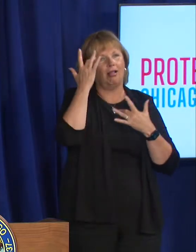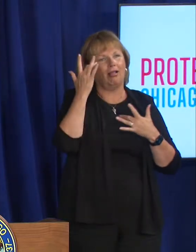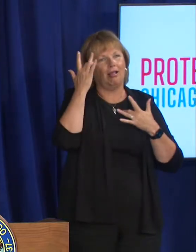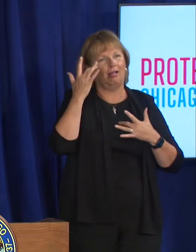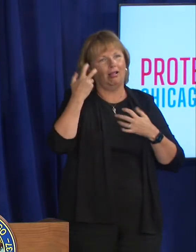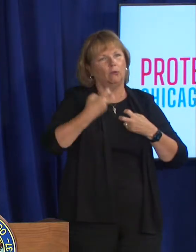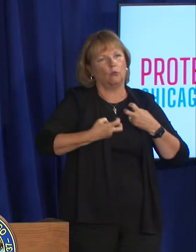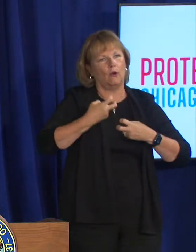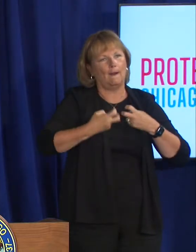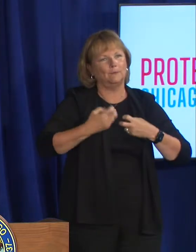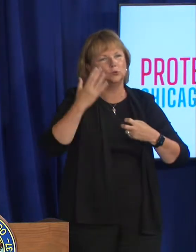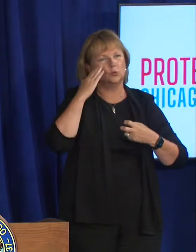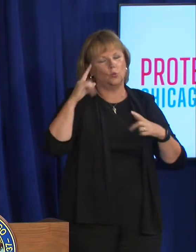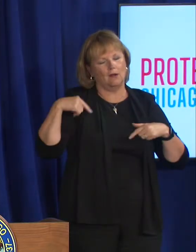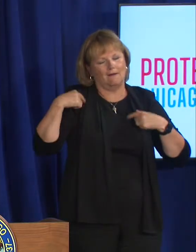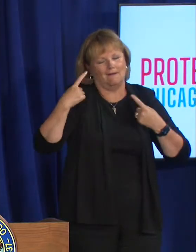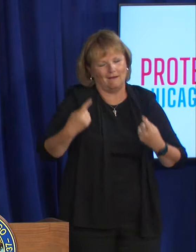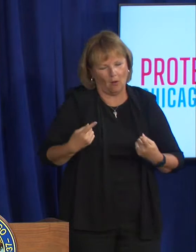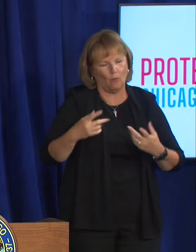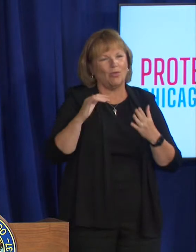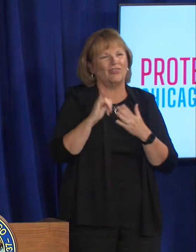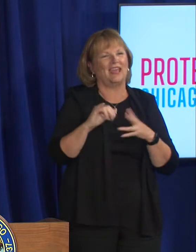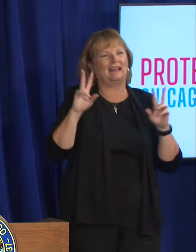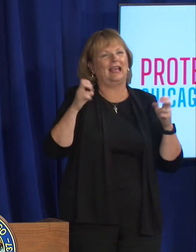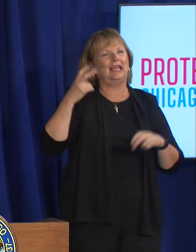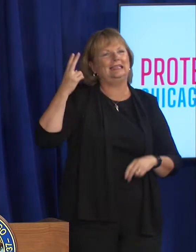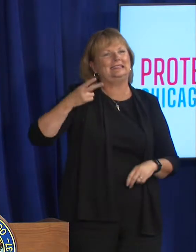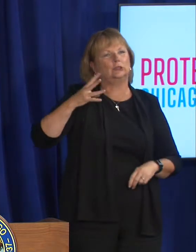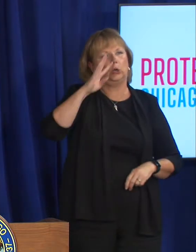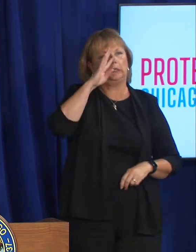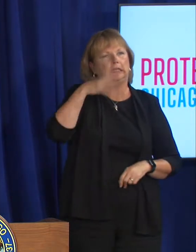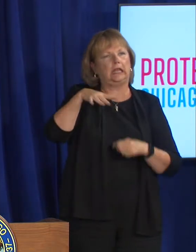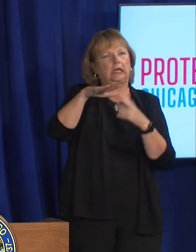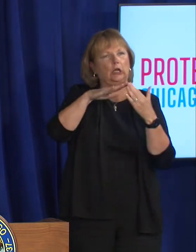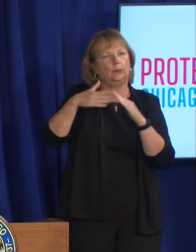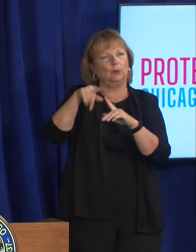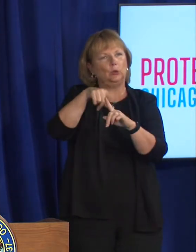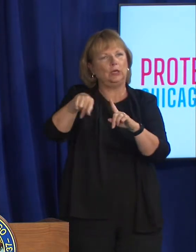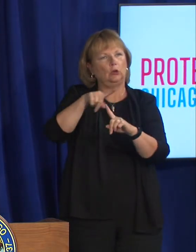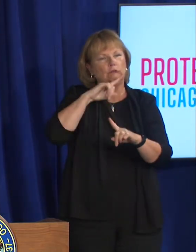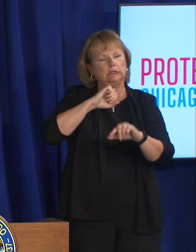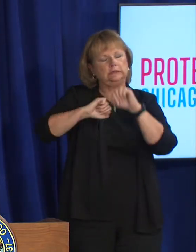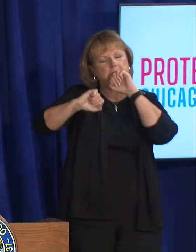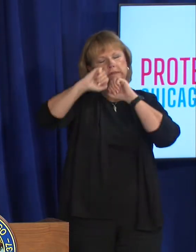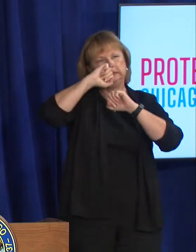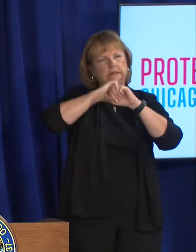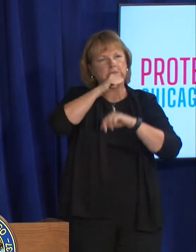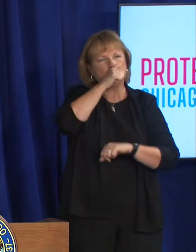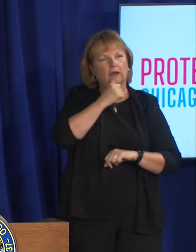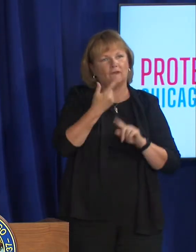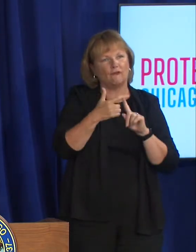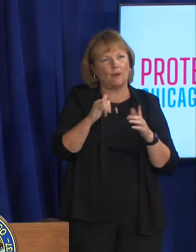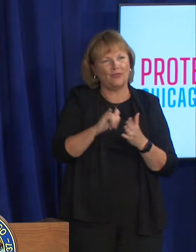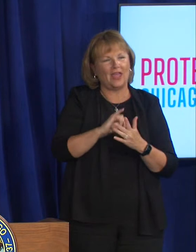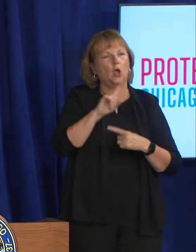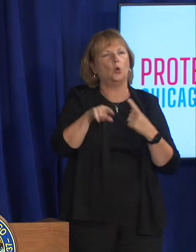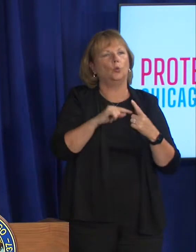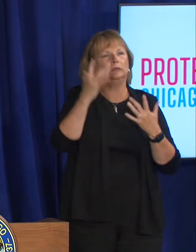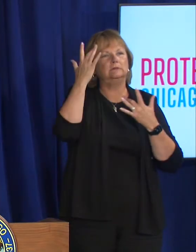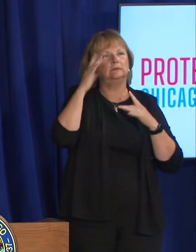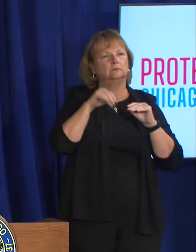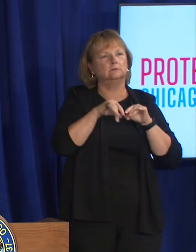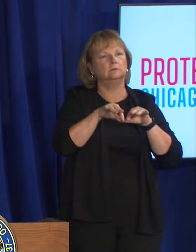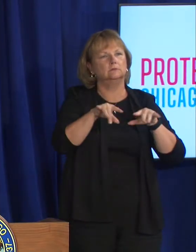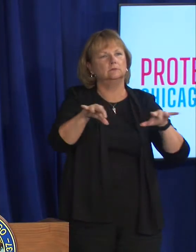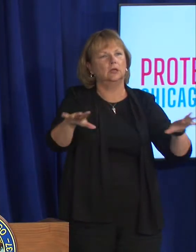historically neglected communities will bear the brunt of this as they have other outbreaks uh we're already